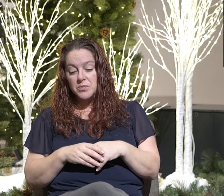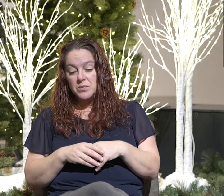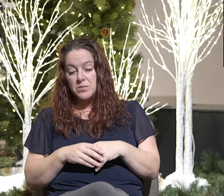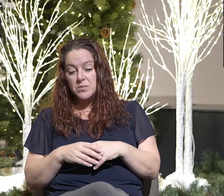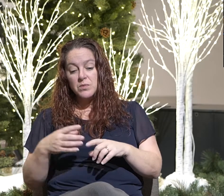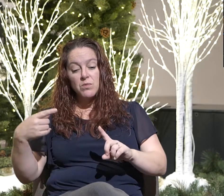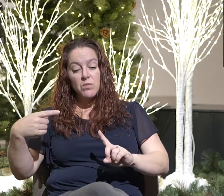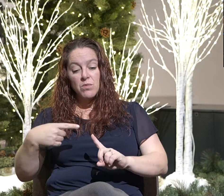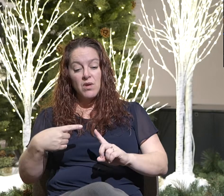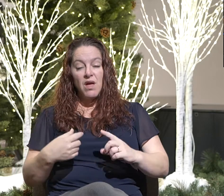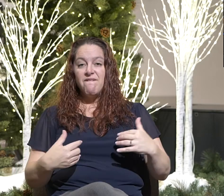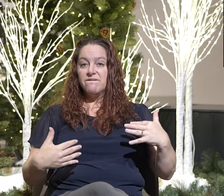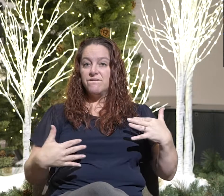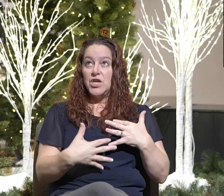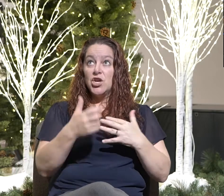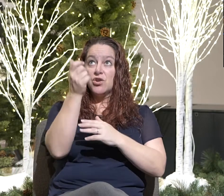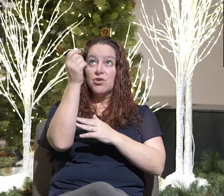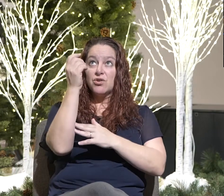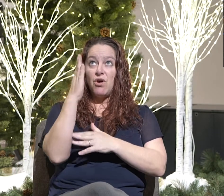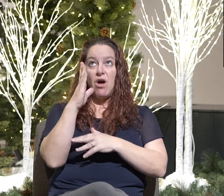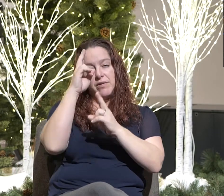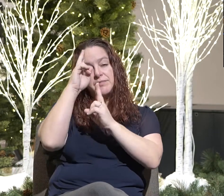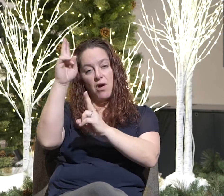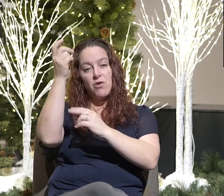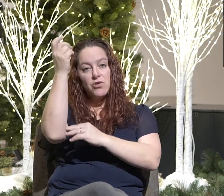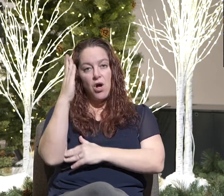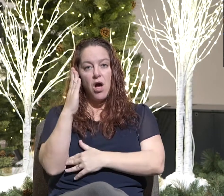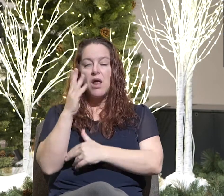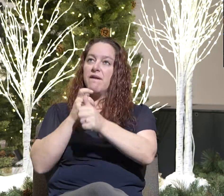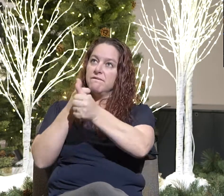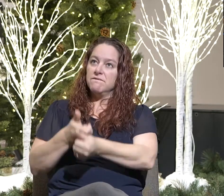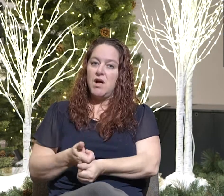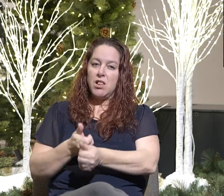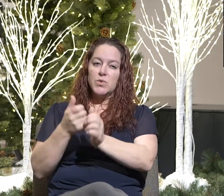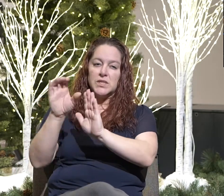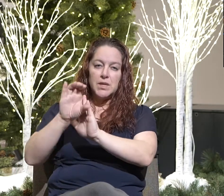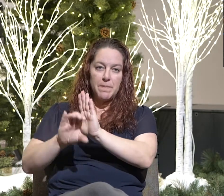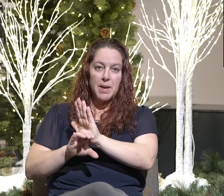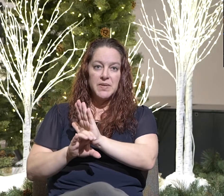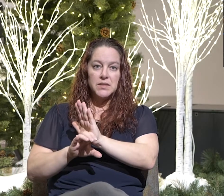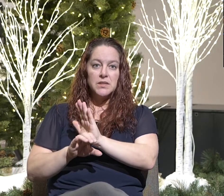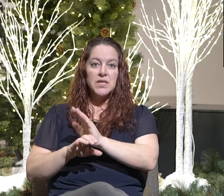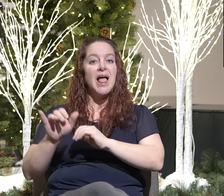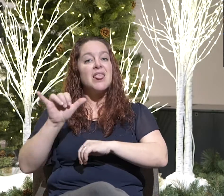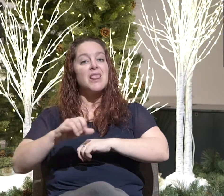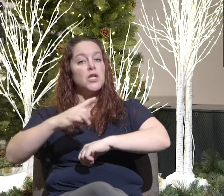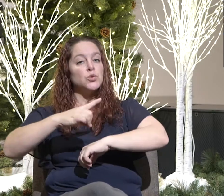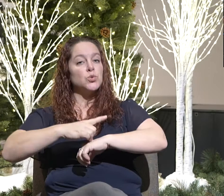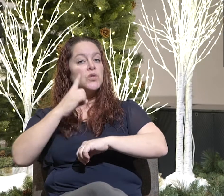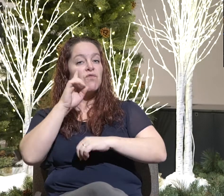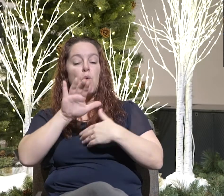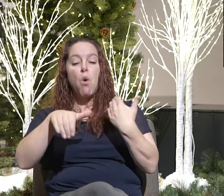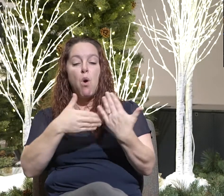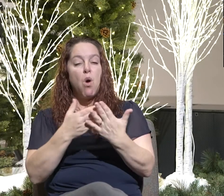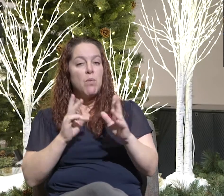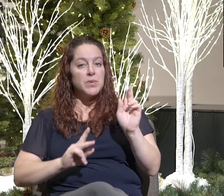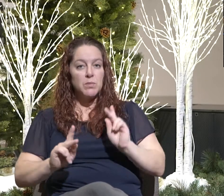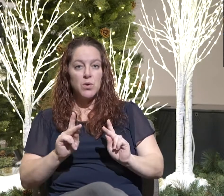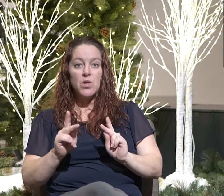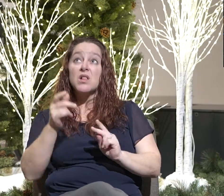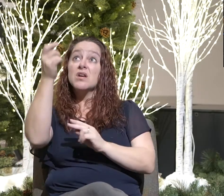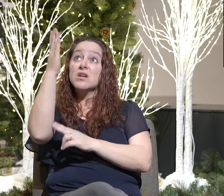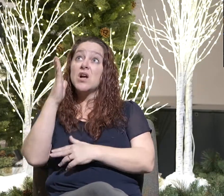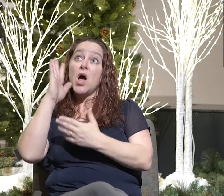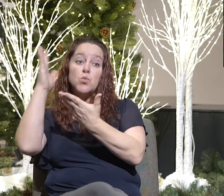Fear God and keep his commandments. For this is the duty of all mankind. For God will bring every